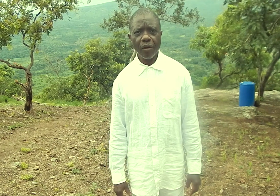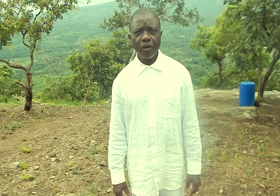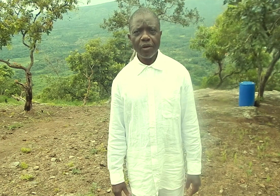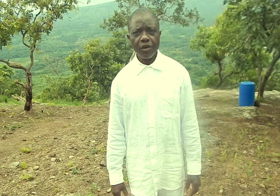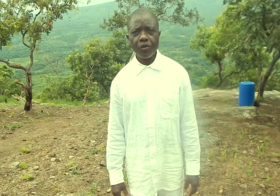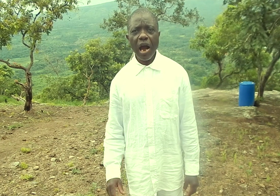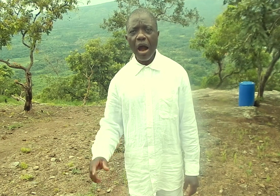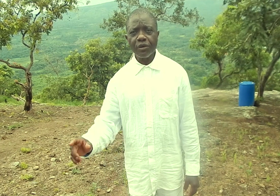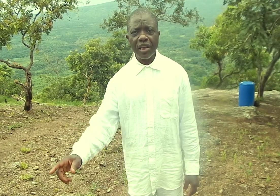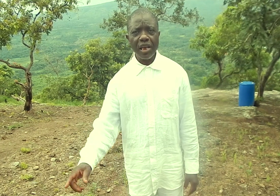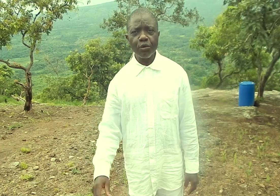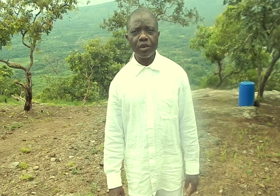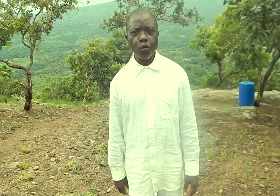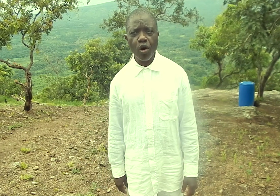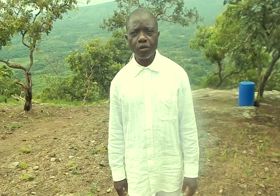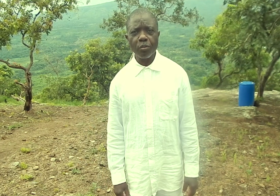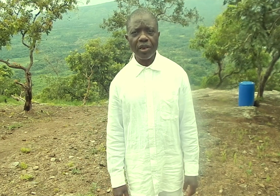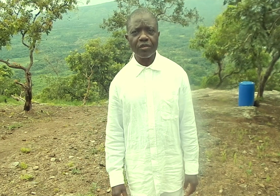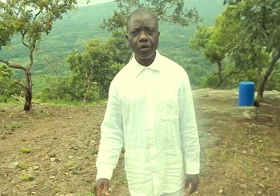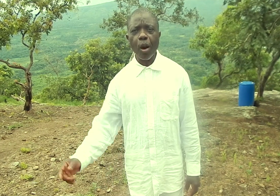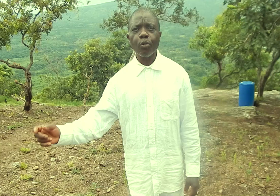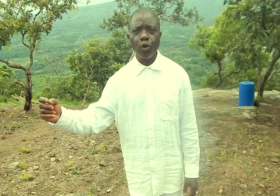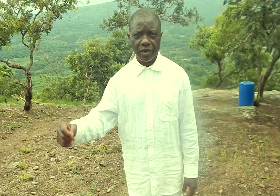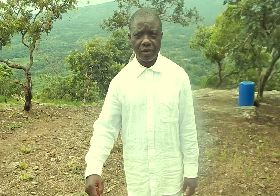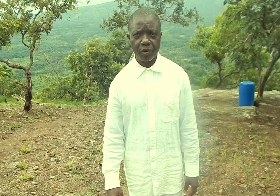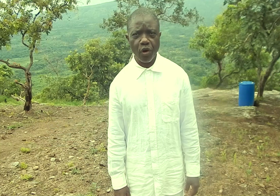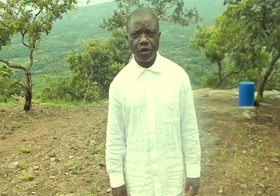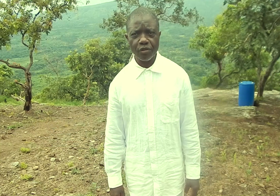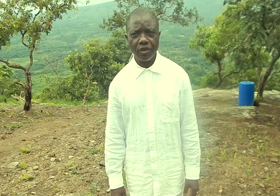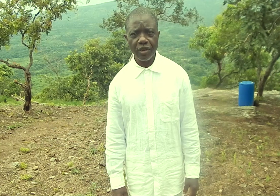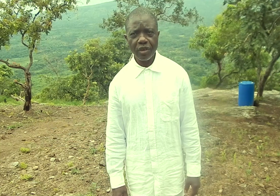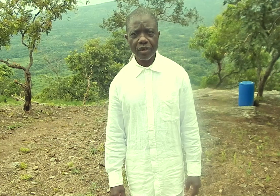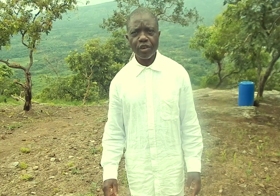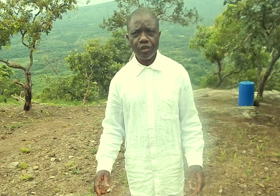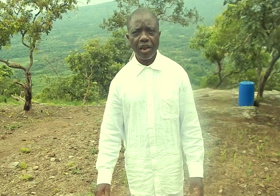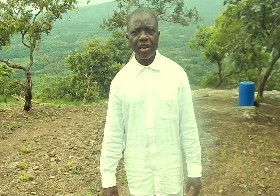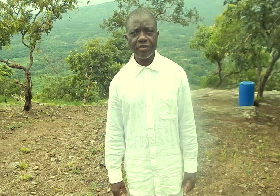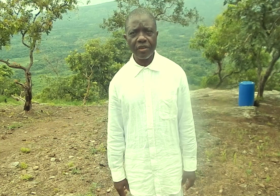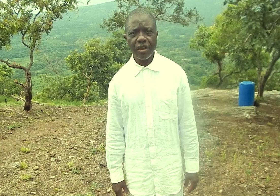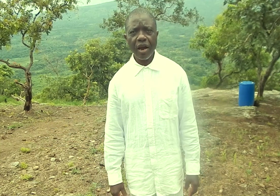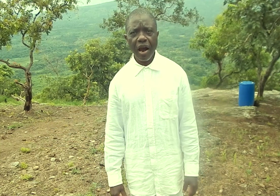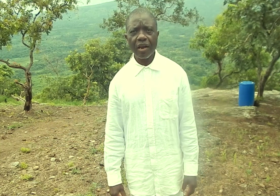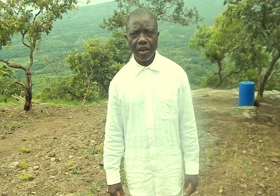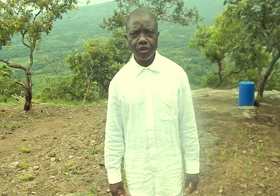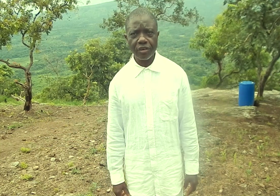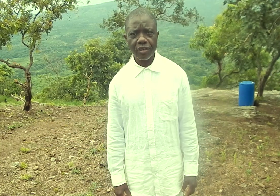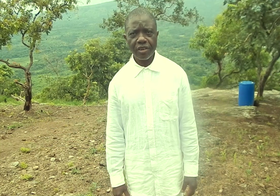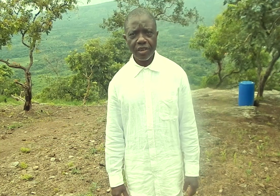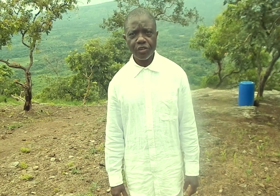if you are out there anywhere in the world please come quickly because the israelites are gathering in